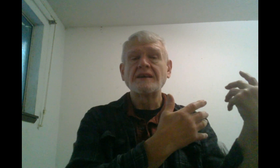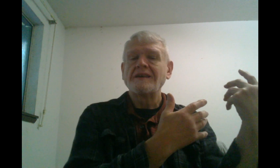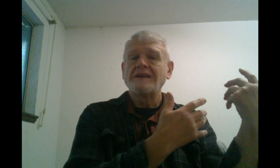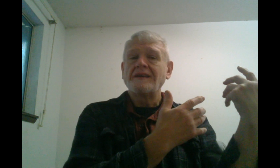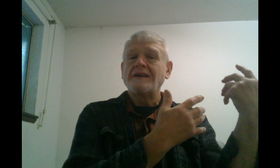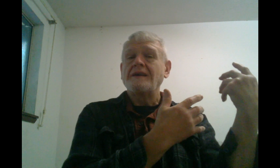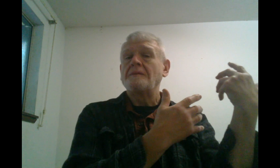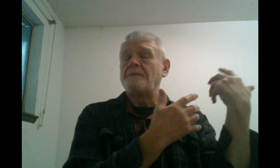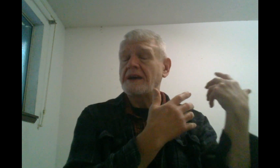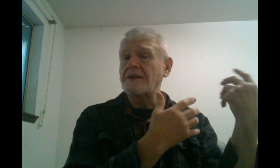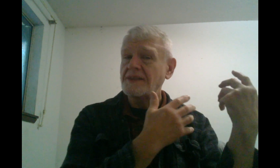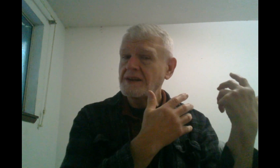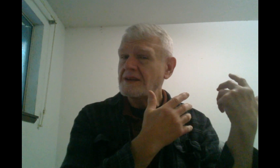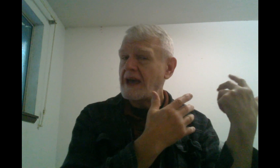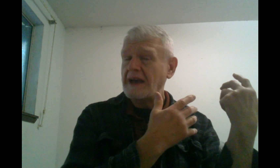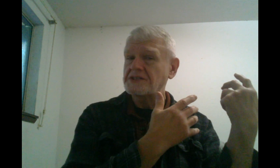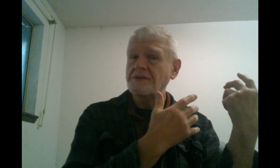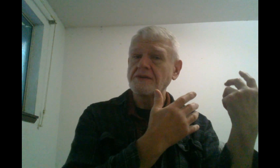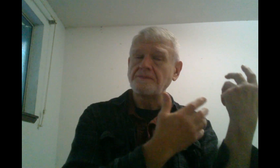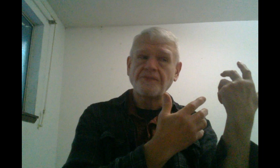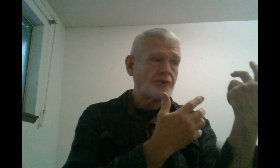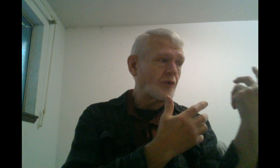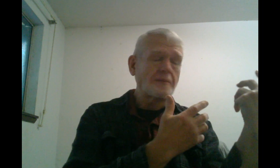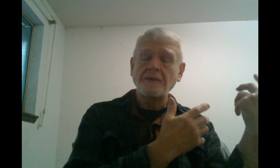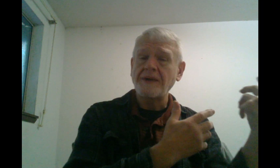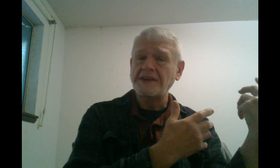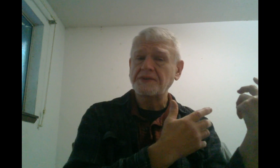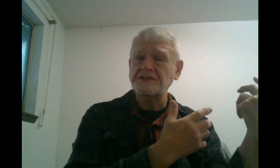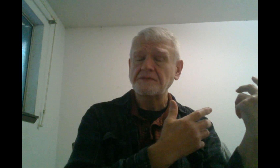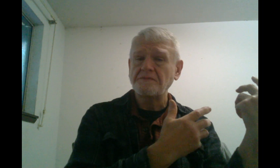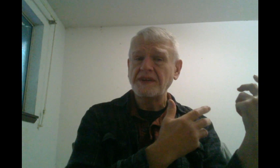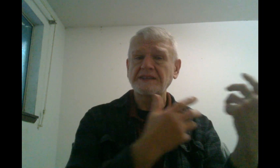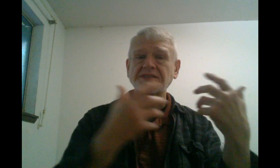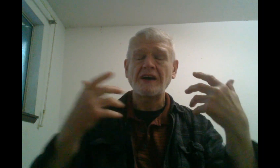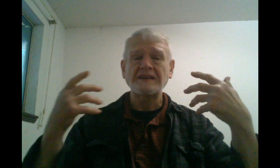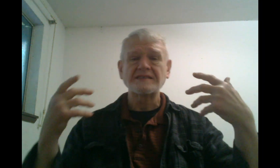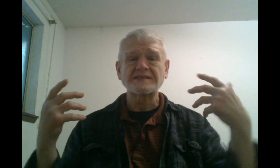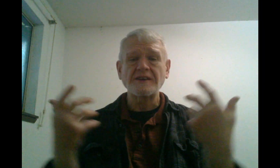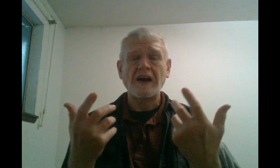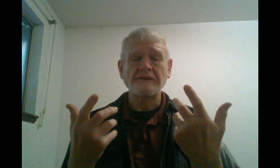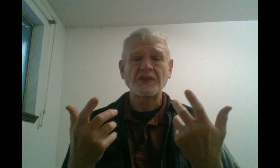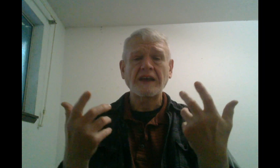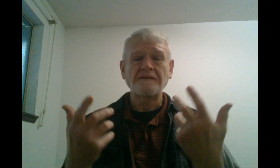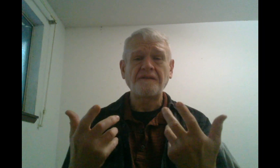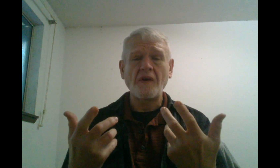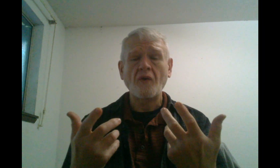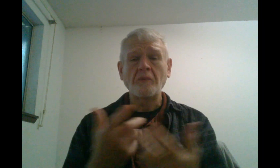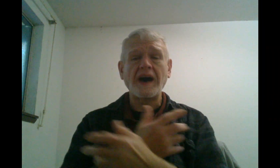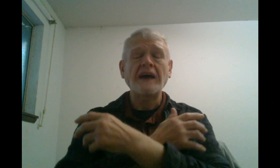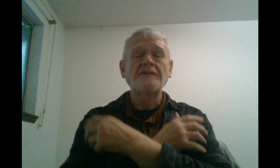better than an actual normal mattress, but it's not soft like foam. I